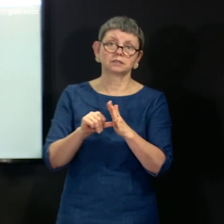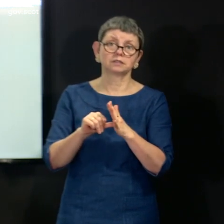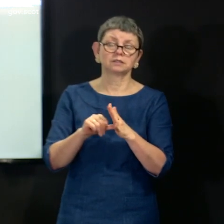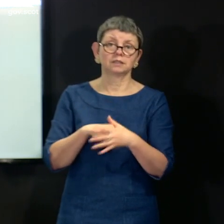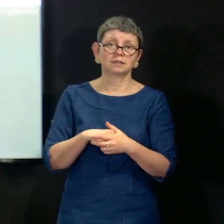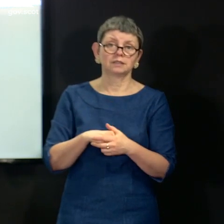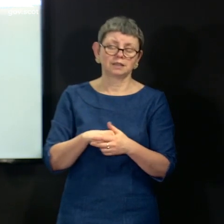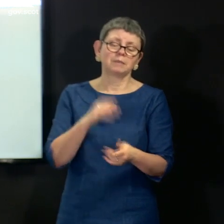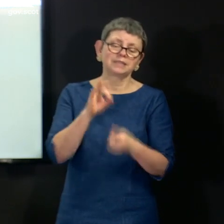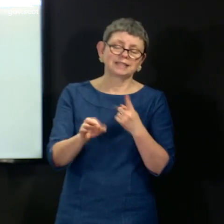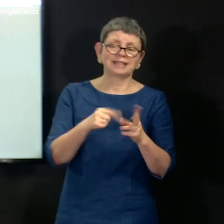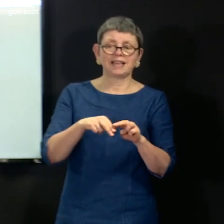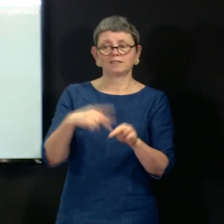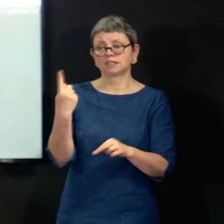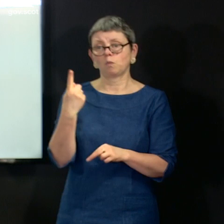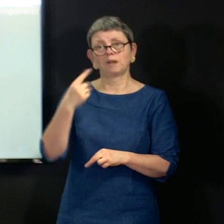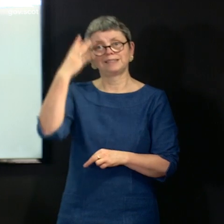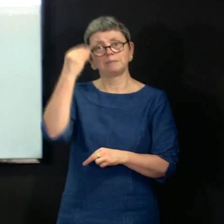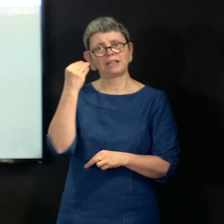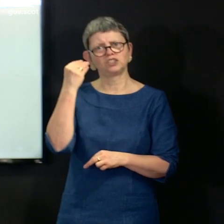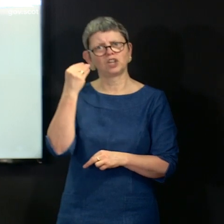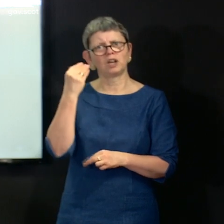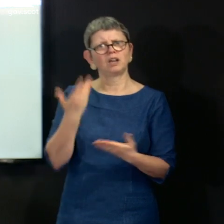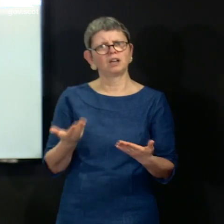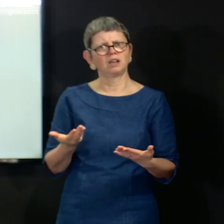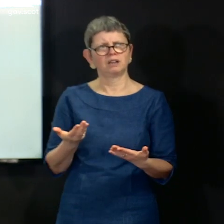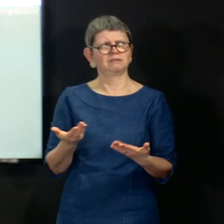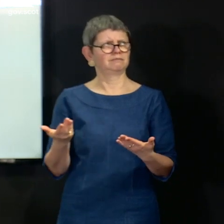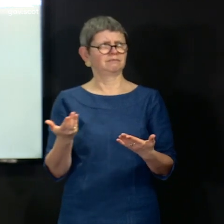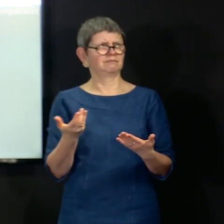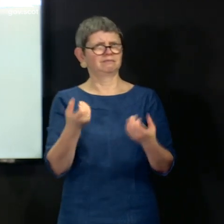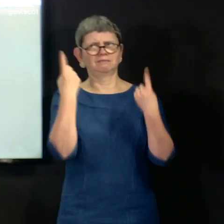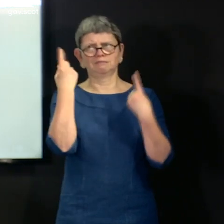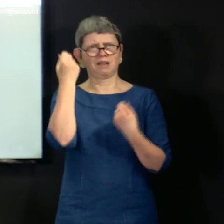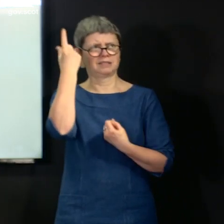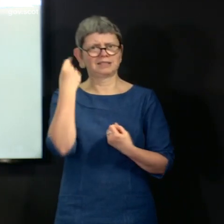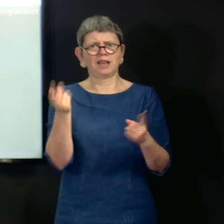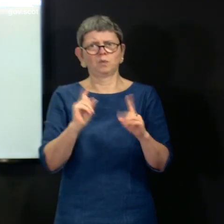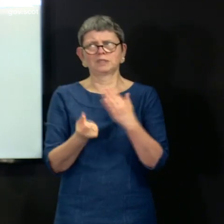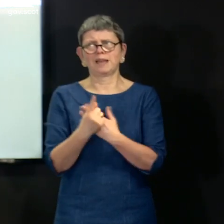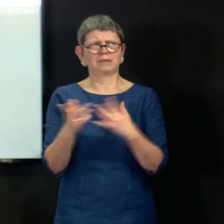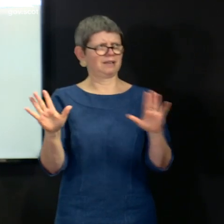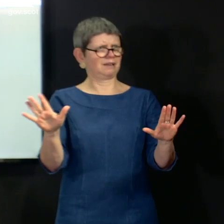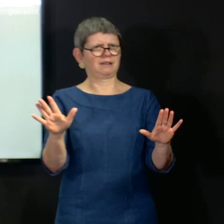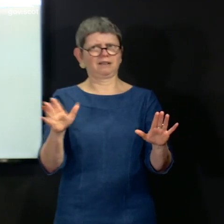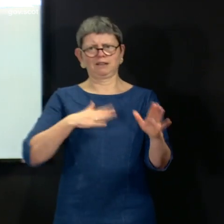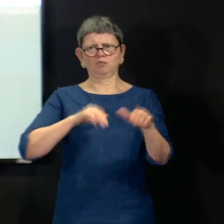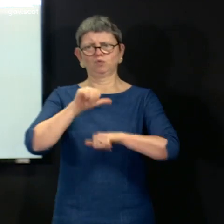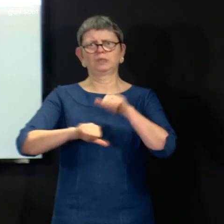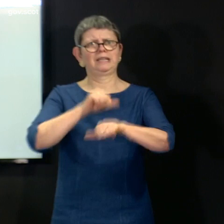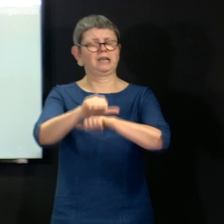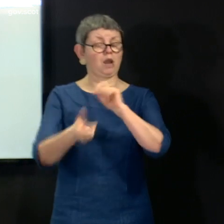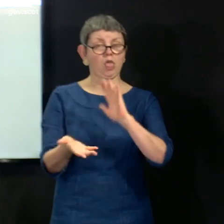residents with dementia, who may find it very difficult to understand why things have changed, and